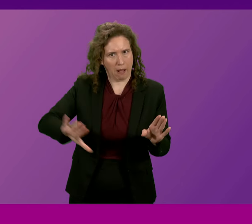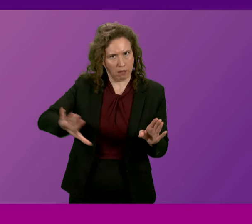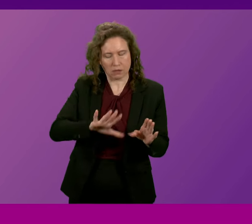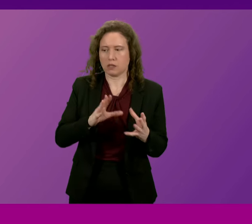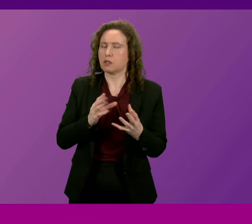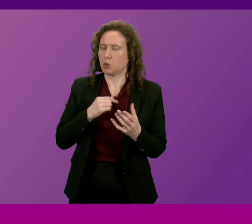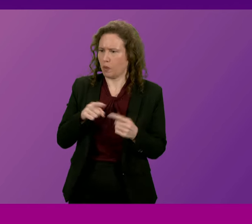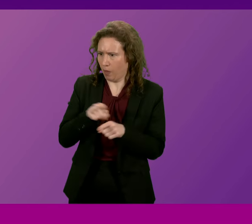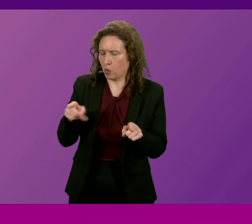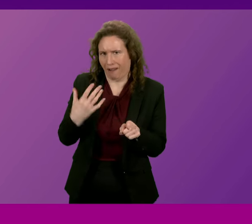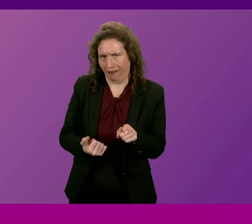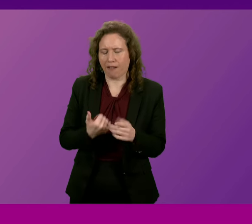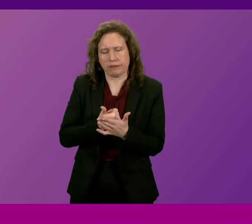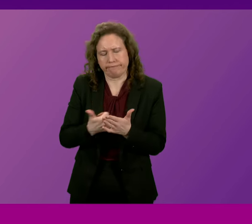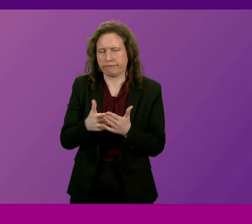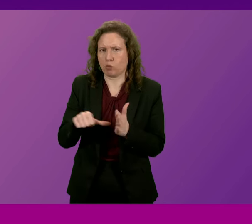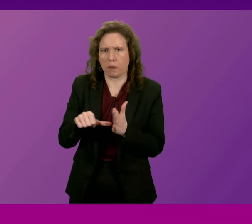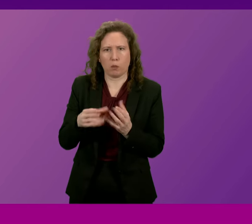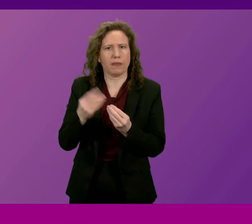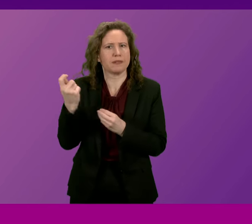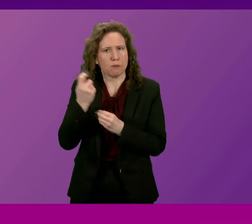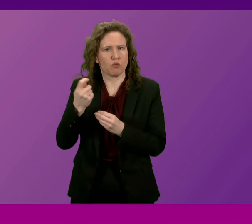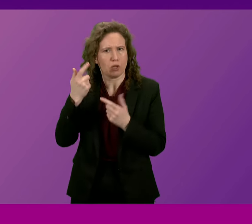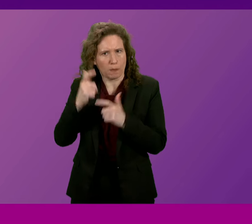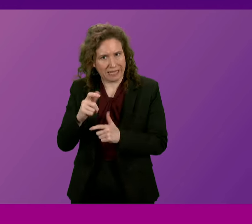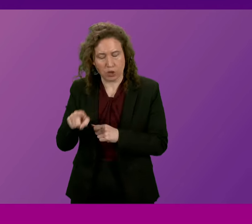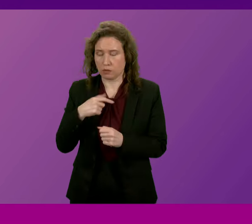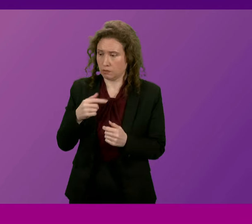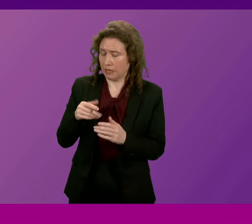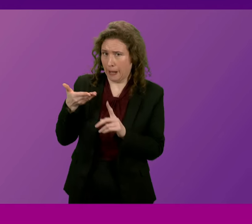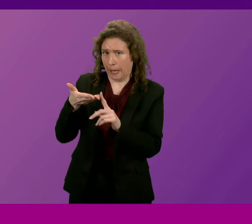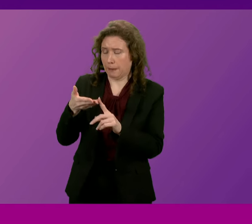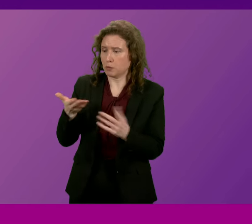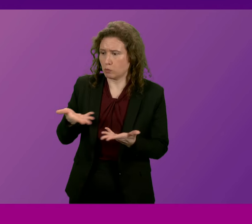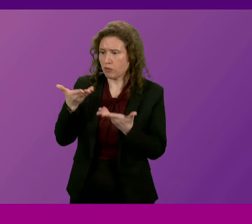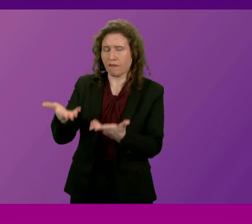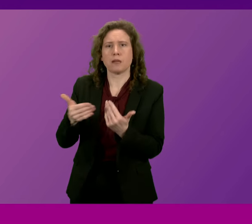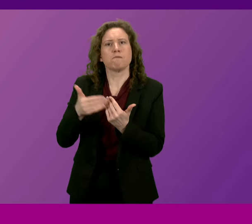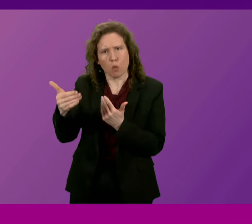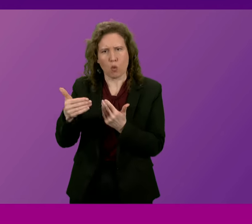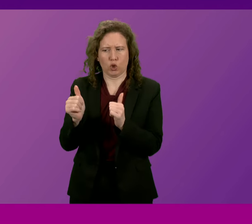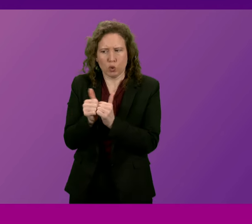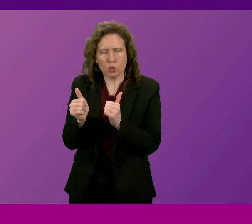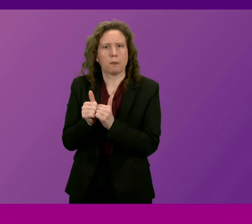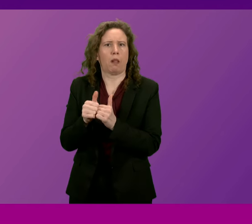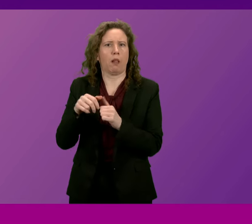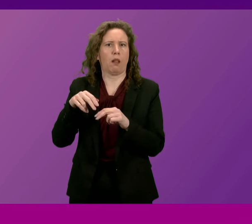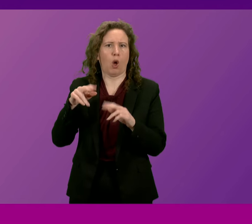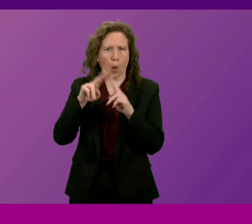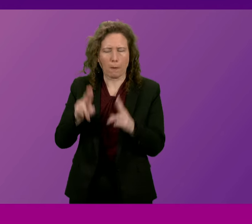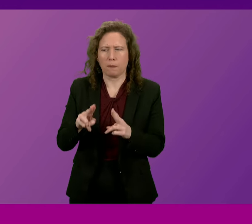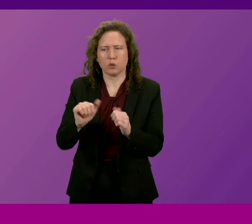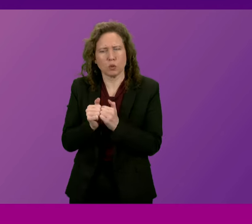pressures. This funding is to increase the supply of social and affordable homes, including properties suitable for larger families